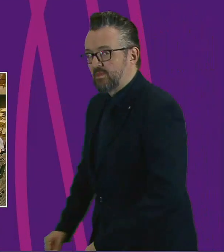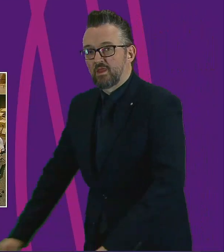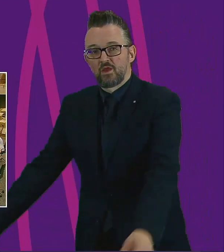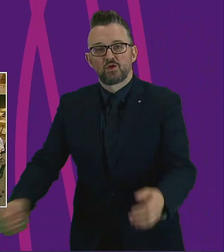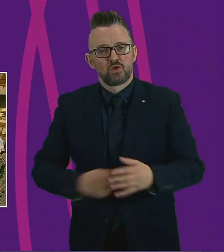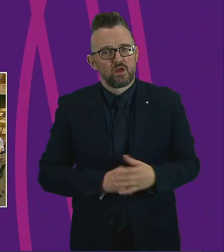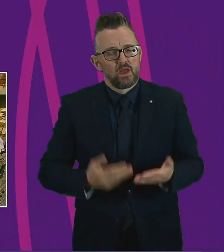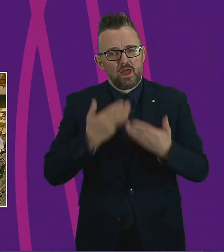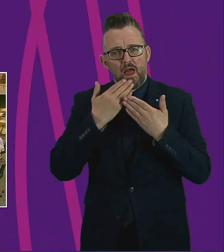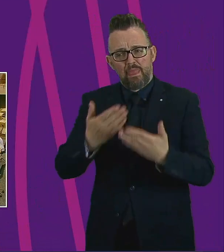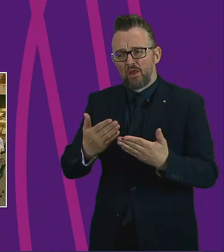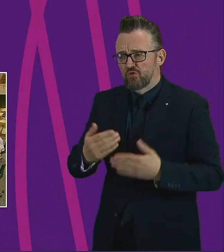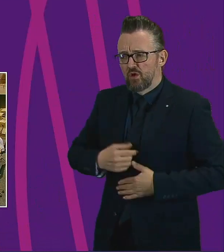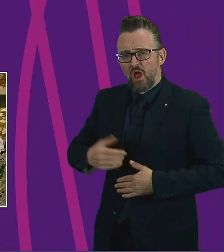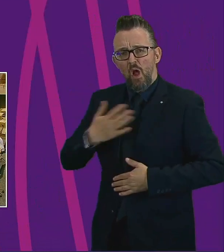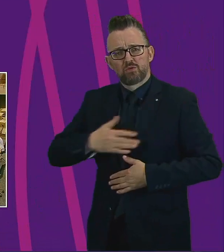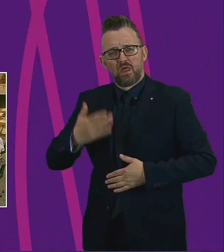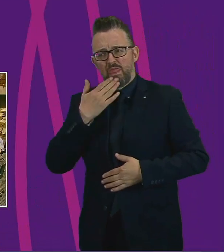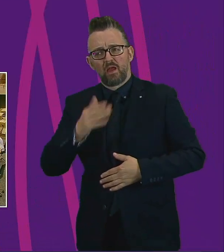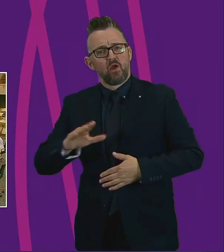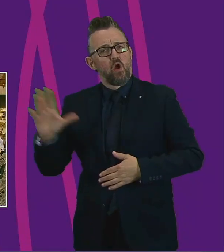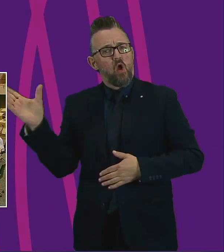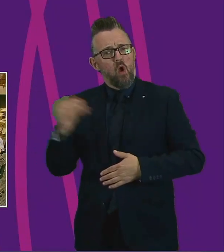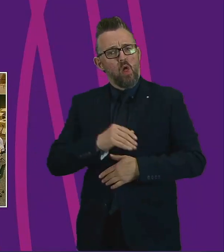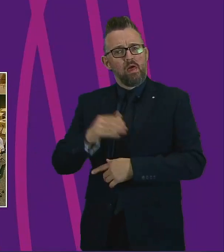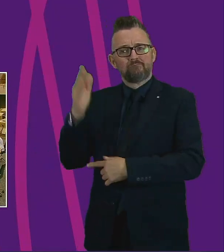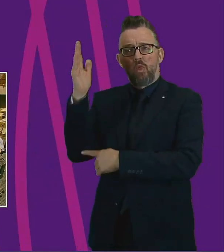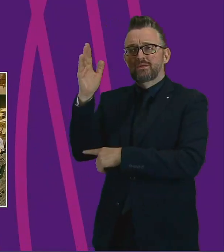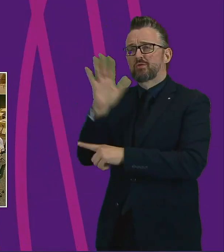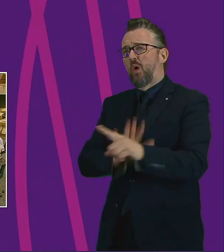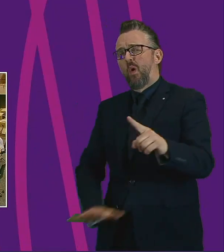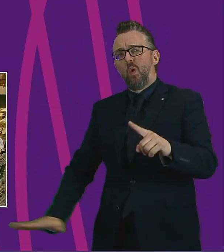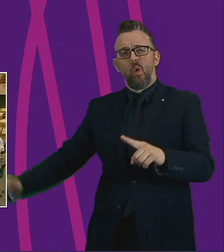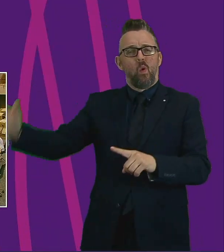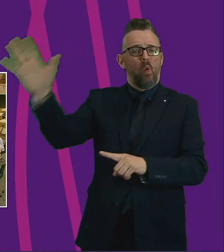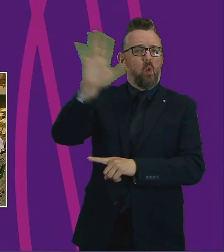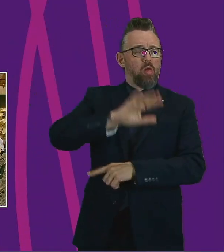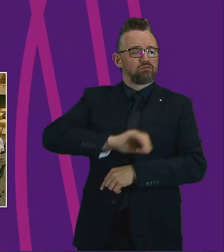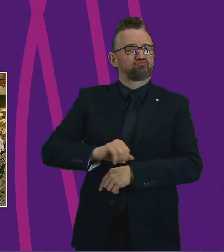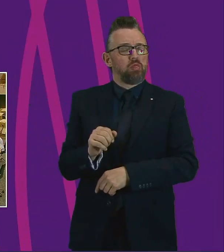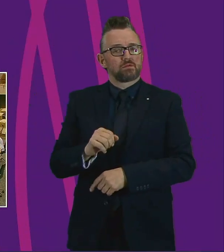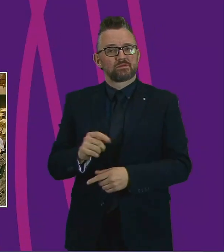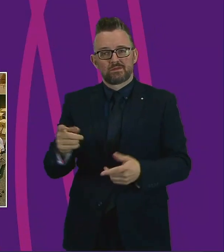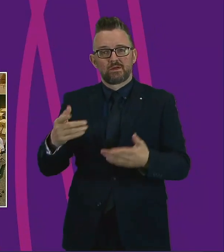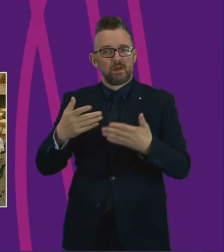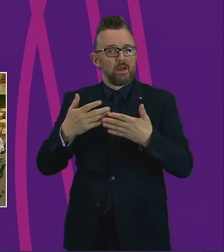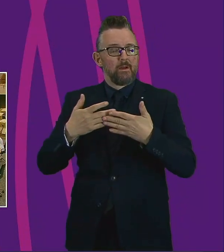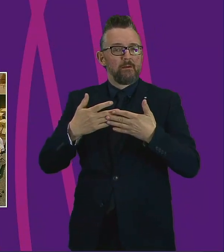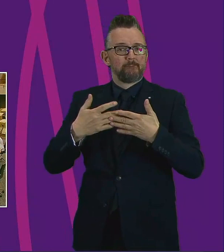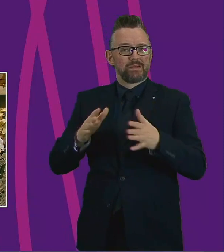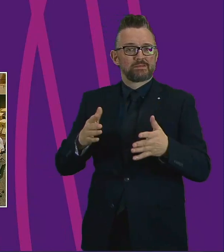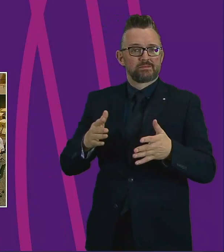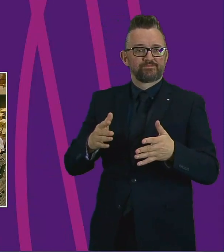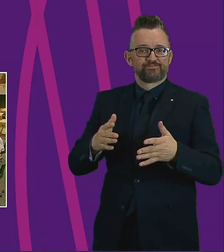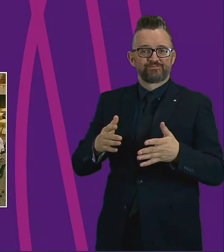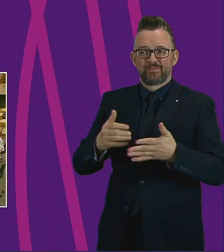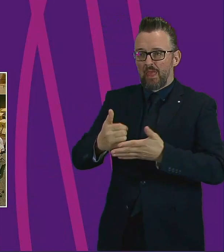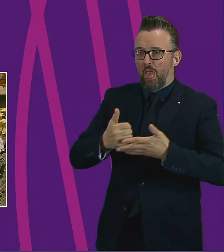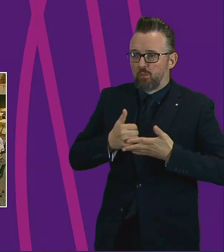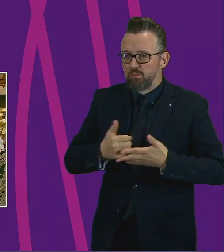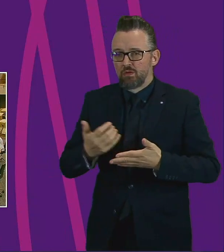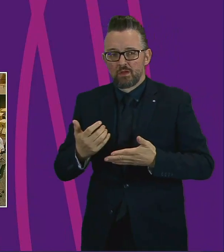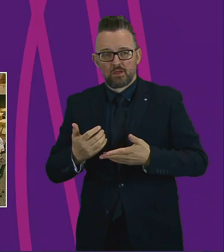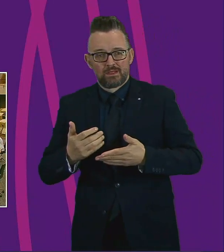thanking all those volunteers right around the country who have literally been out there to help save and protect lives